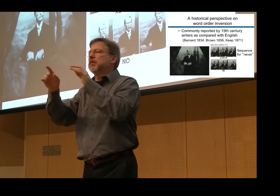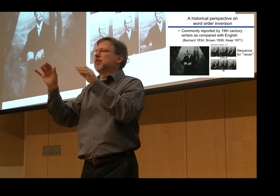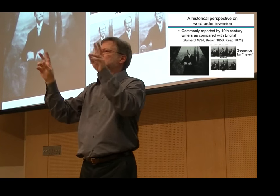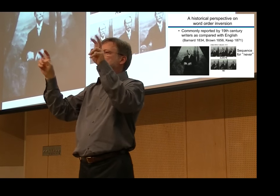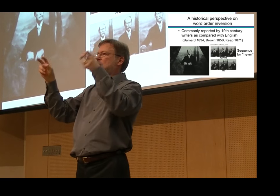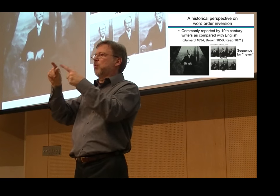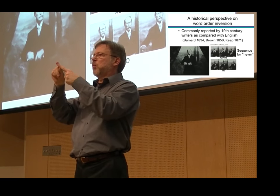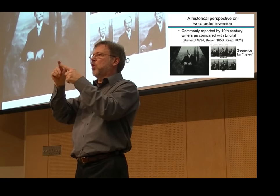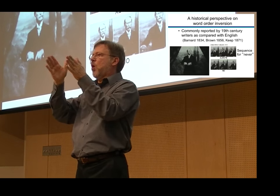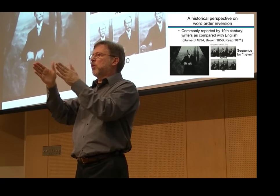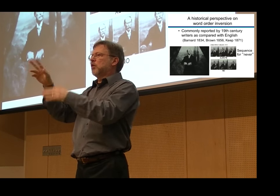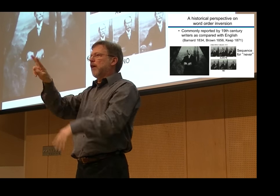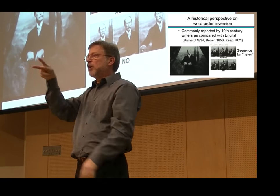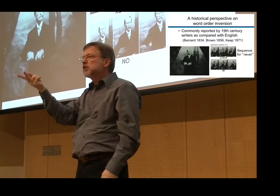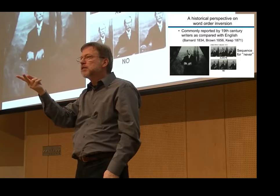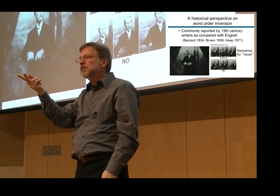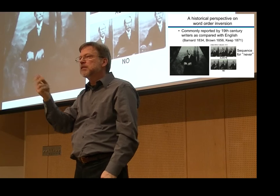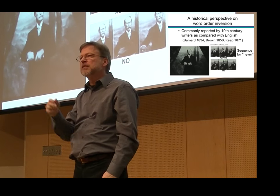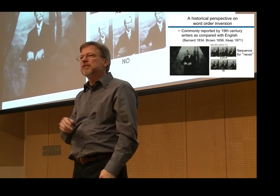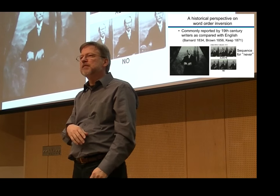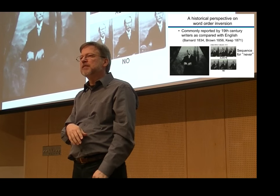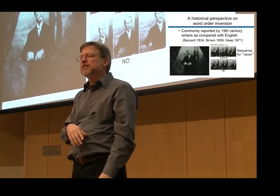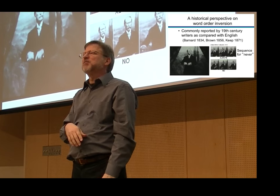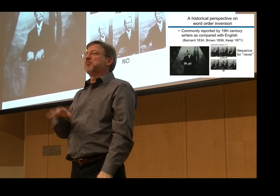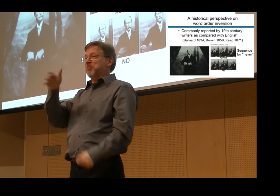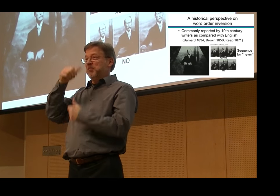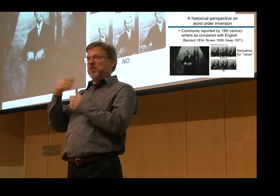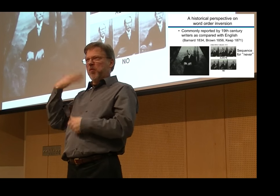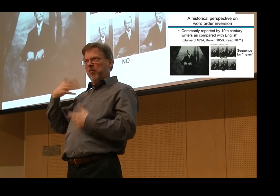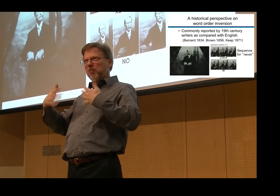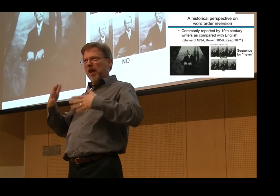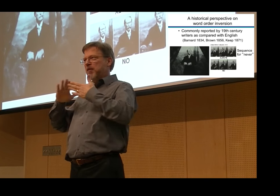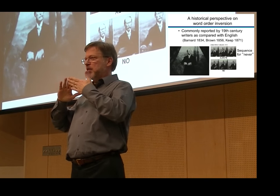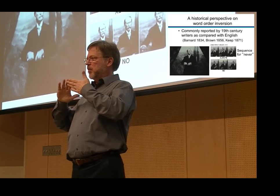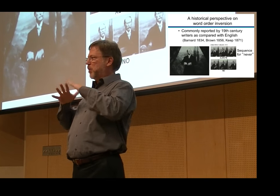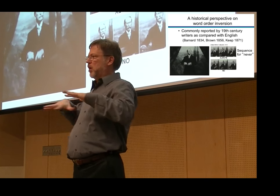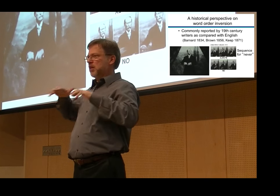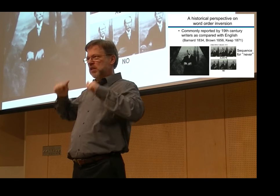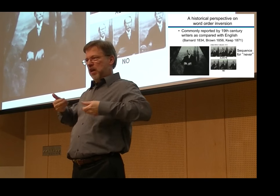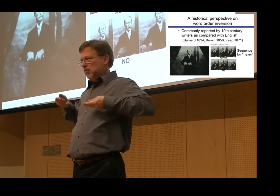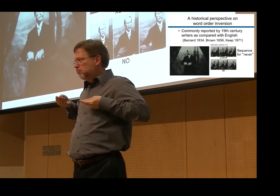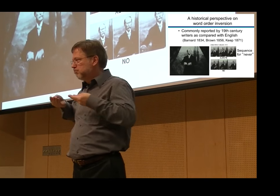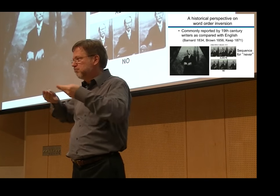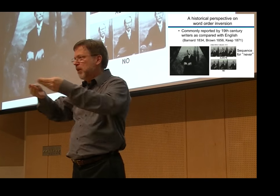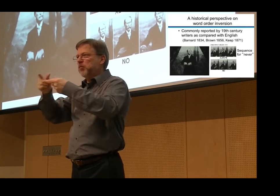then you can understand better what they thought and how they described the language.